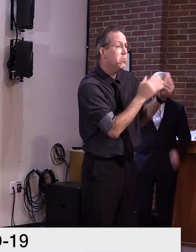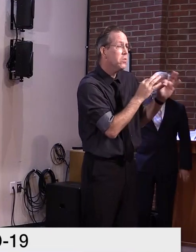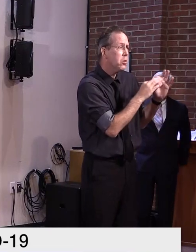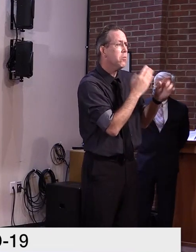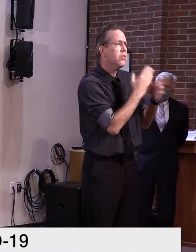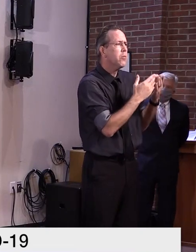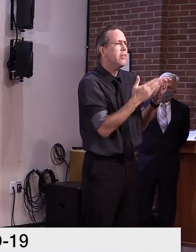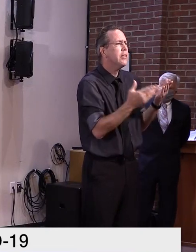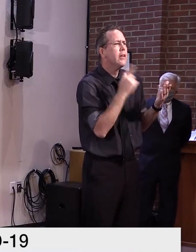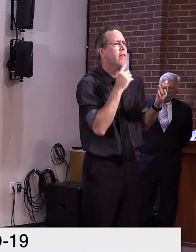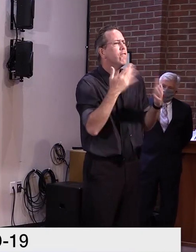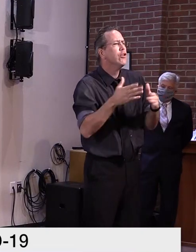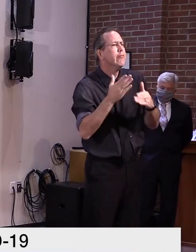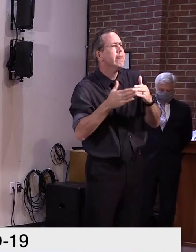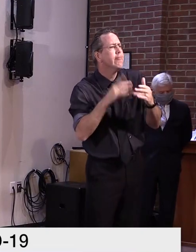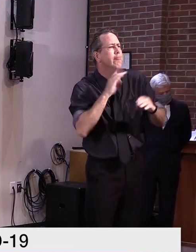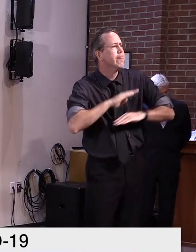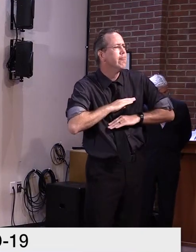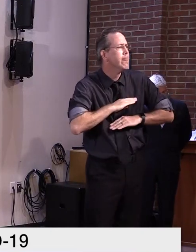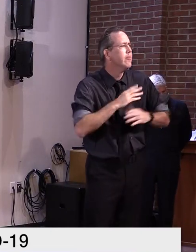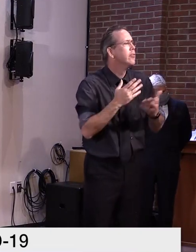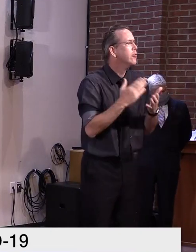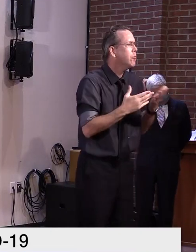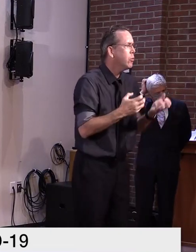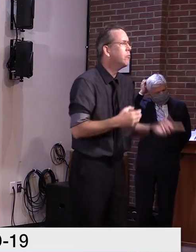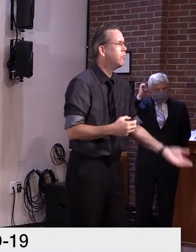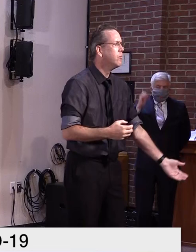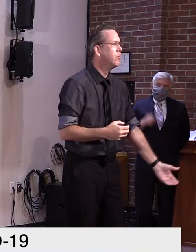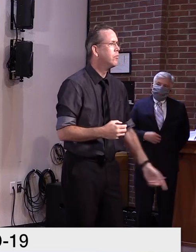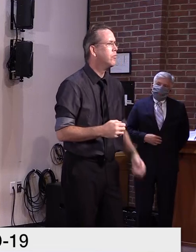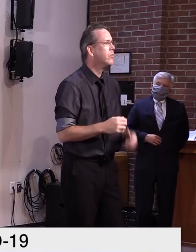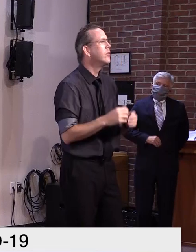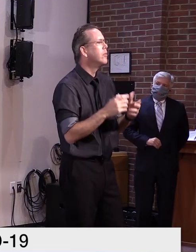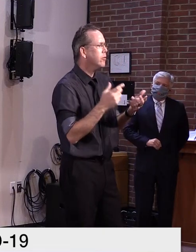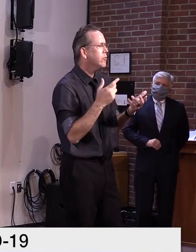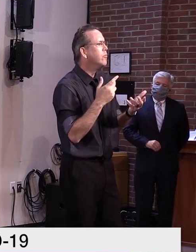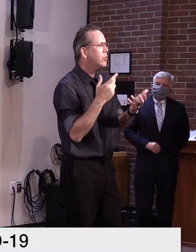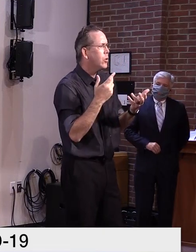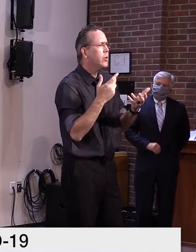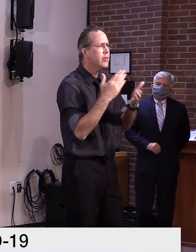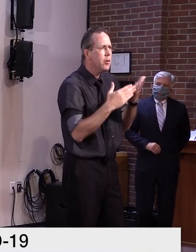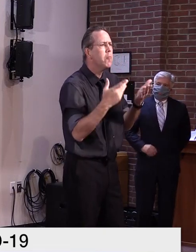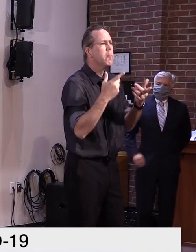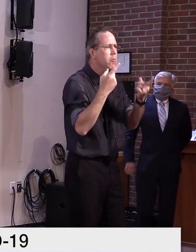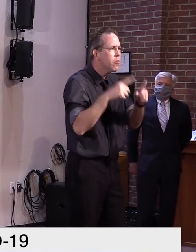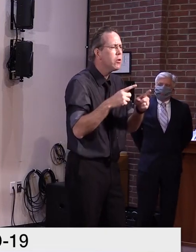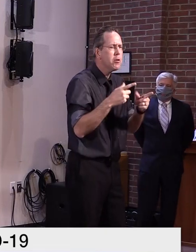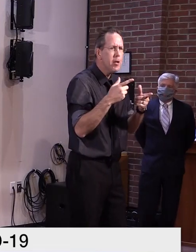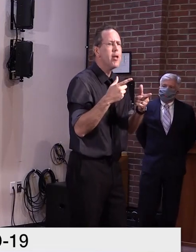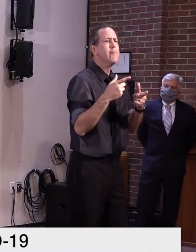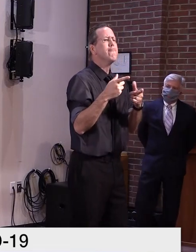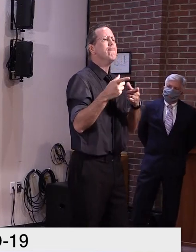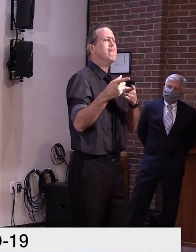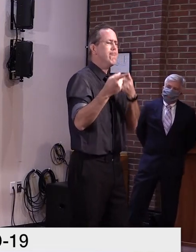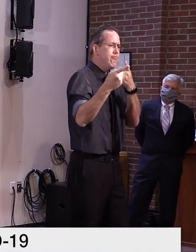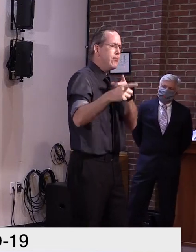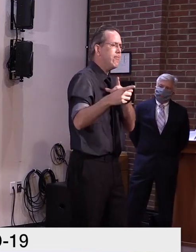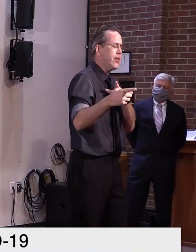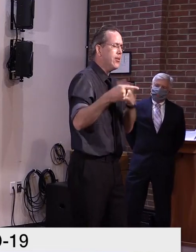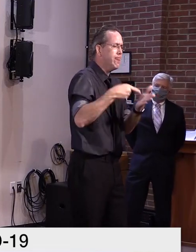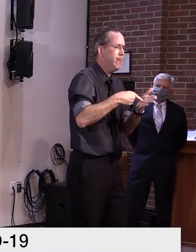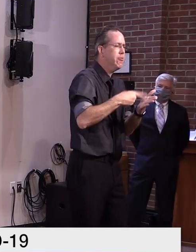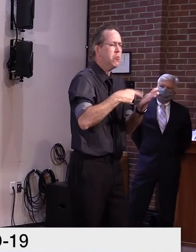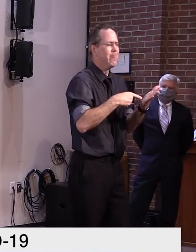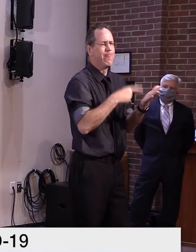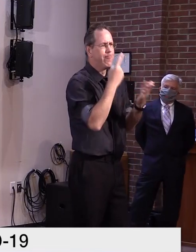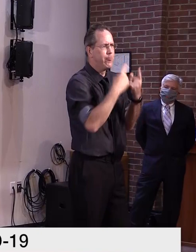wanted. Um, but, uh, but there are things that, uh, they went along with that I wanted as well. So that's the way the budget process works in